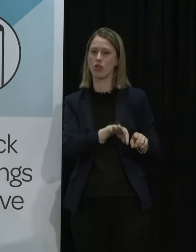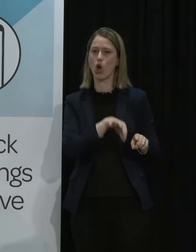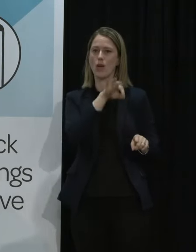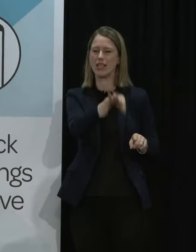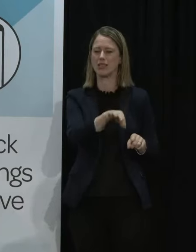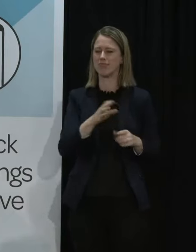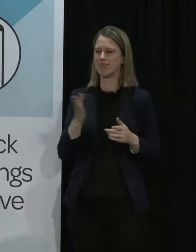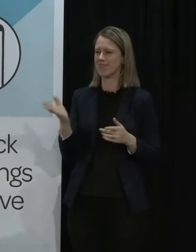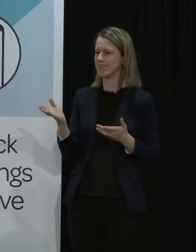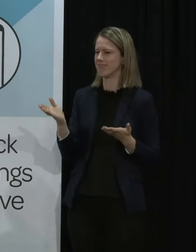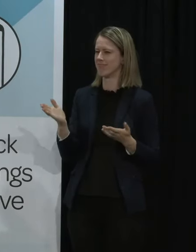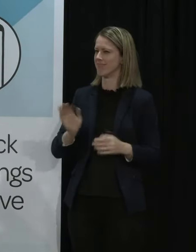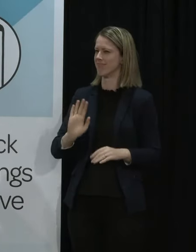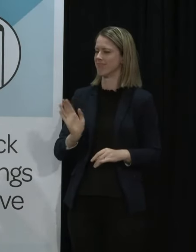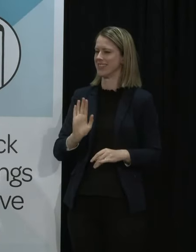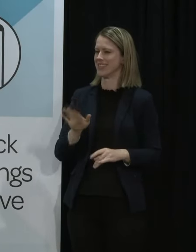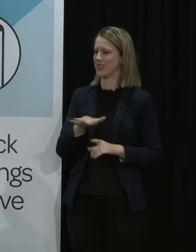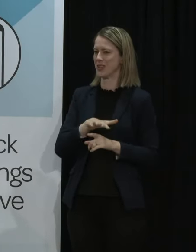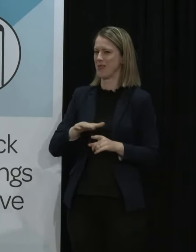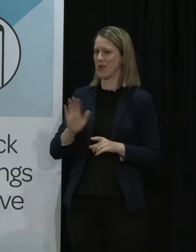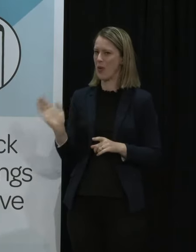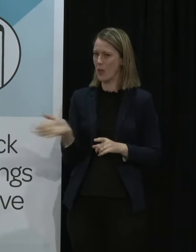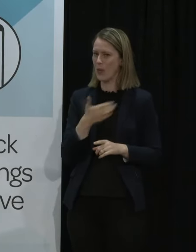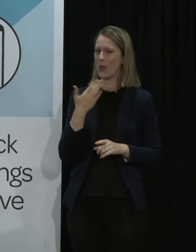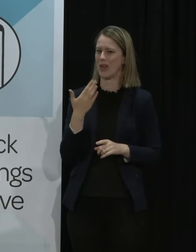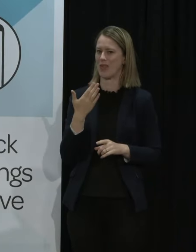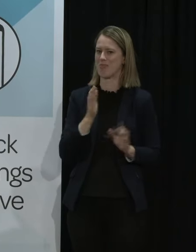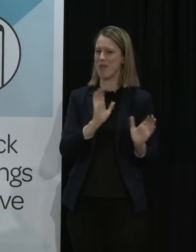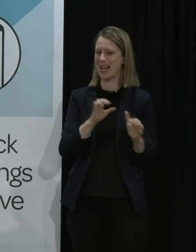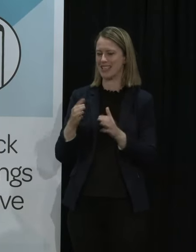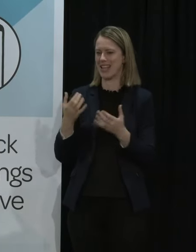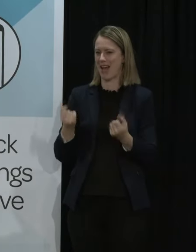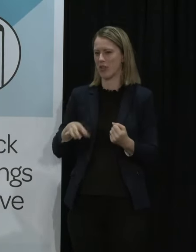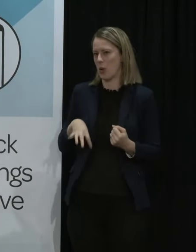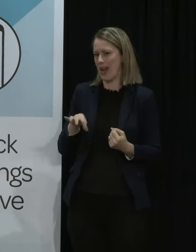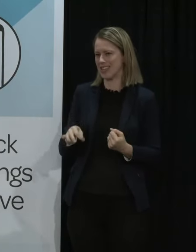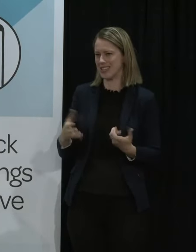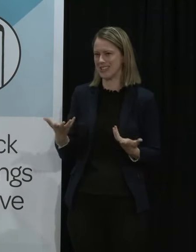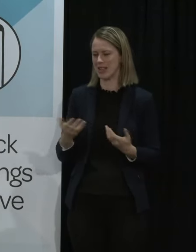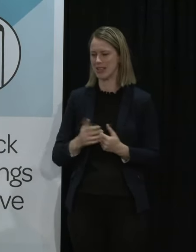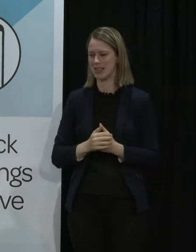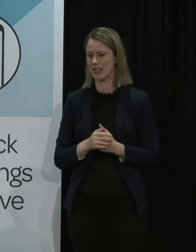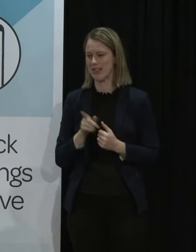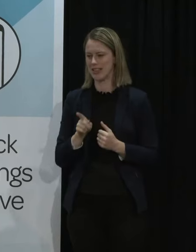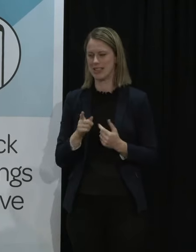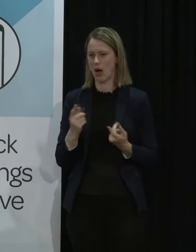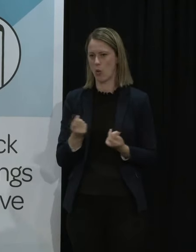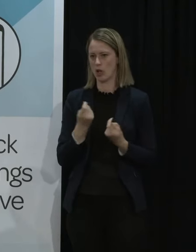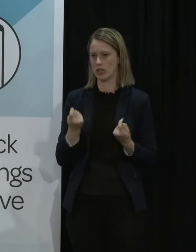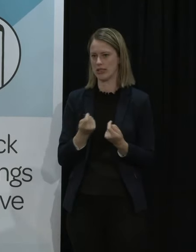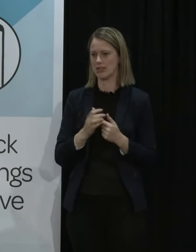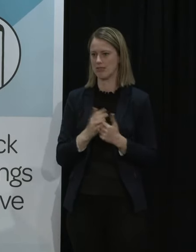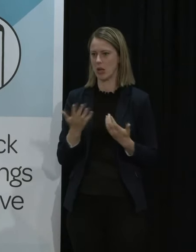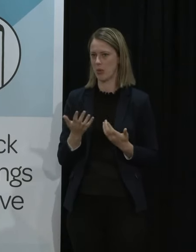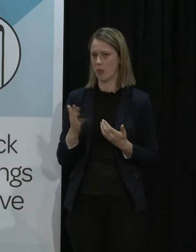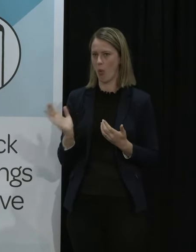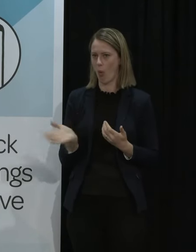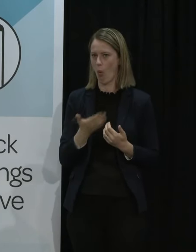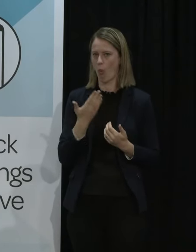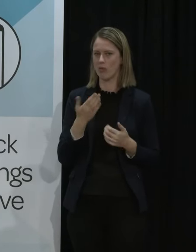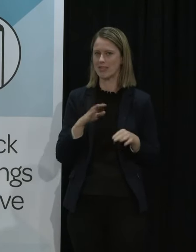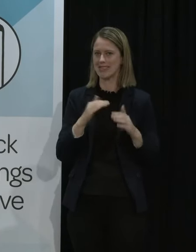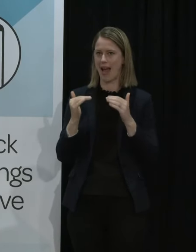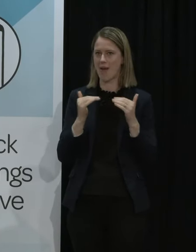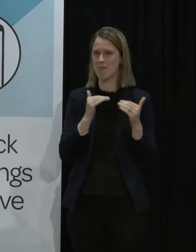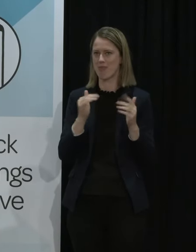No obviously that's not the case because we all operate on party donations we all do it's the nature of our system so I think we've all got the